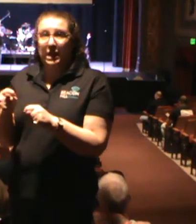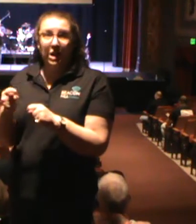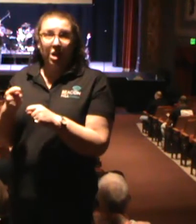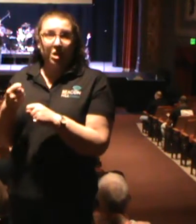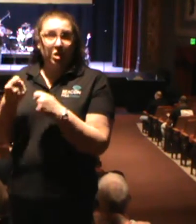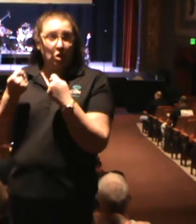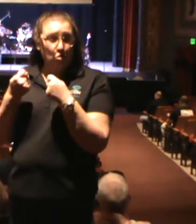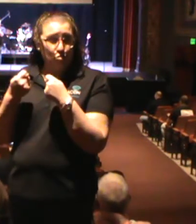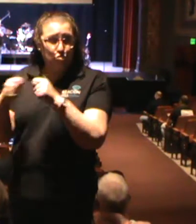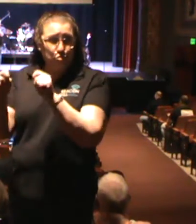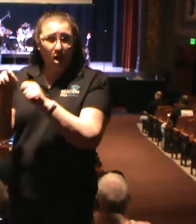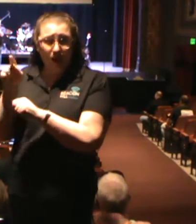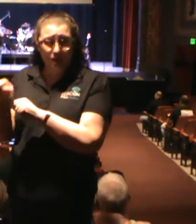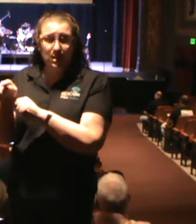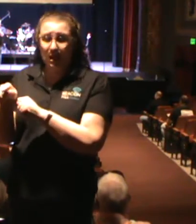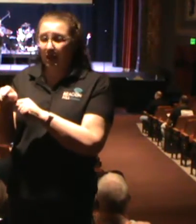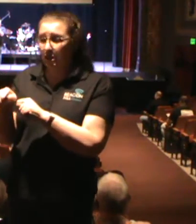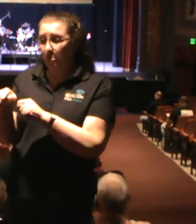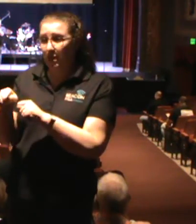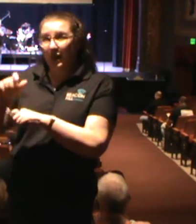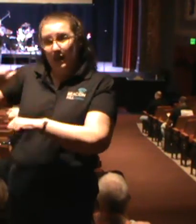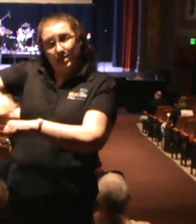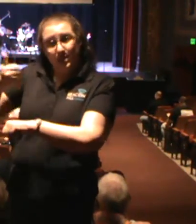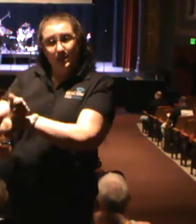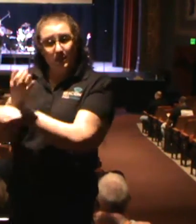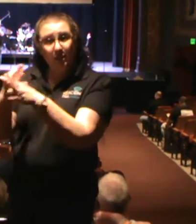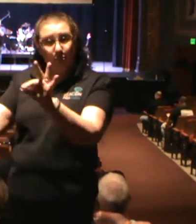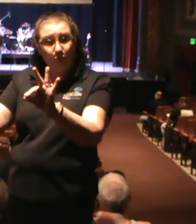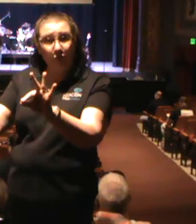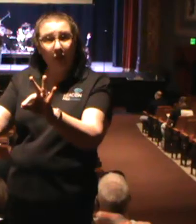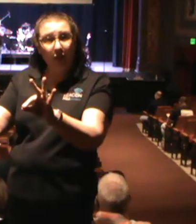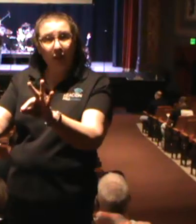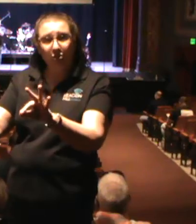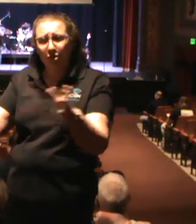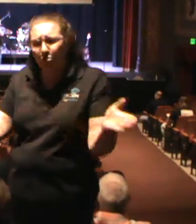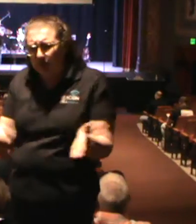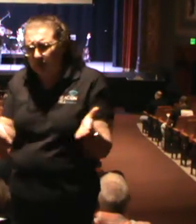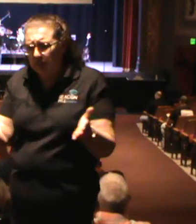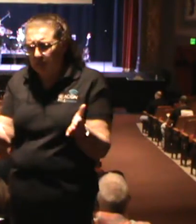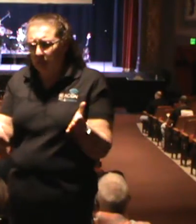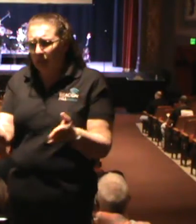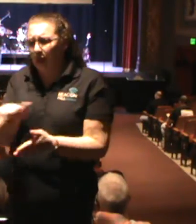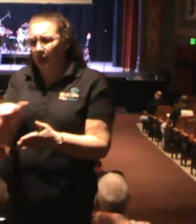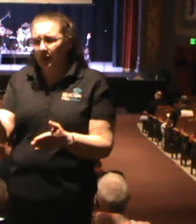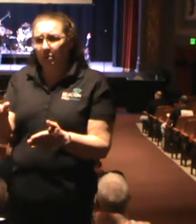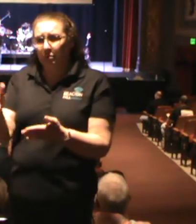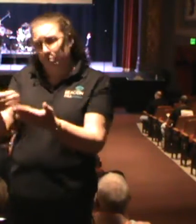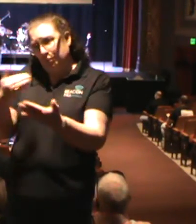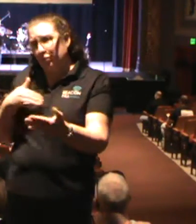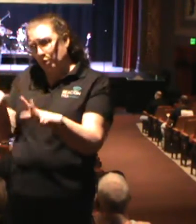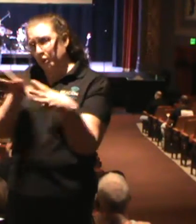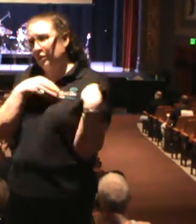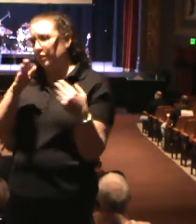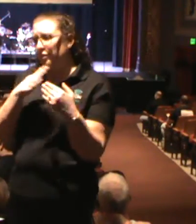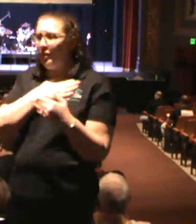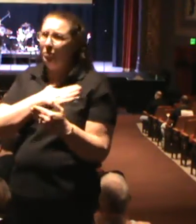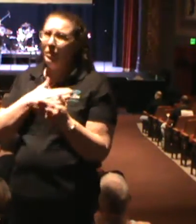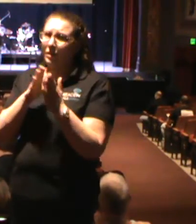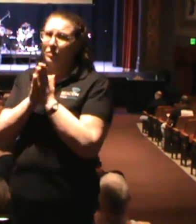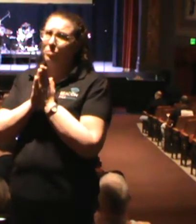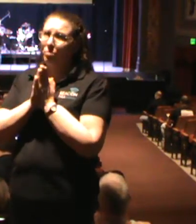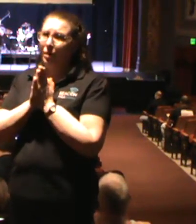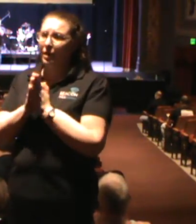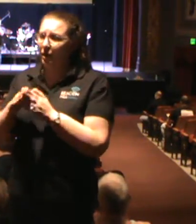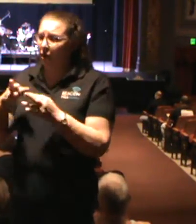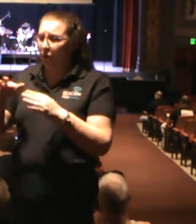I think that's so awesome. And so I'm going to encourage you before you leave here today, just pray over this room. Pray over this room with the people that are